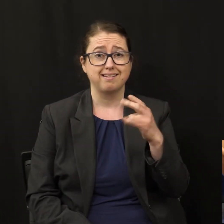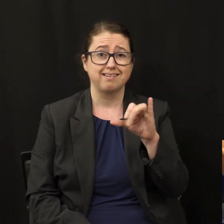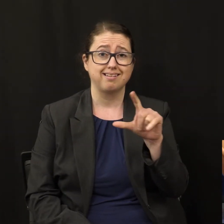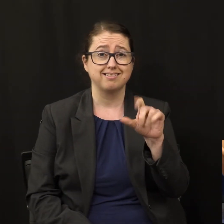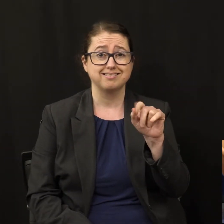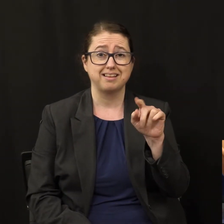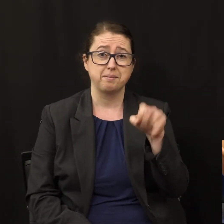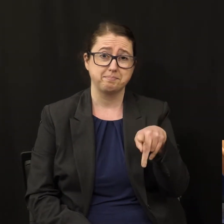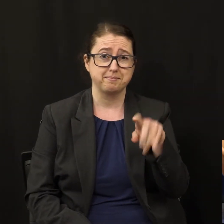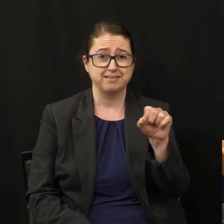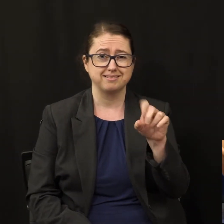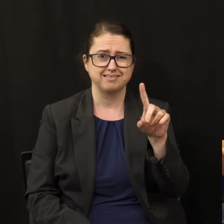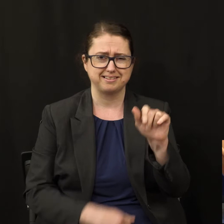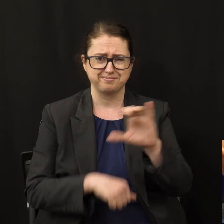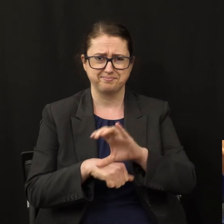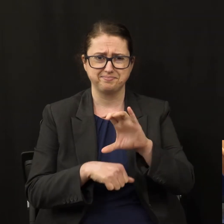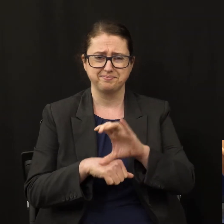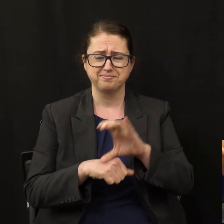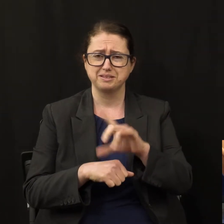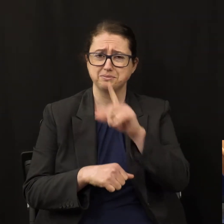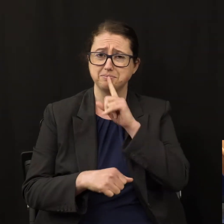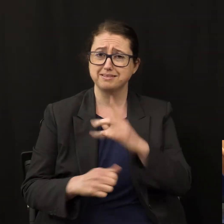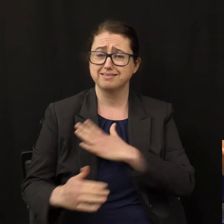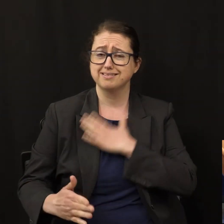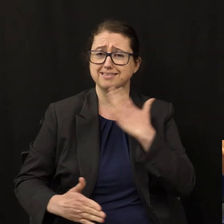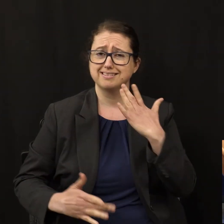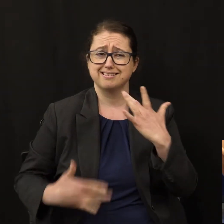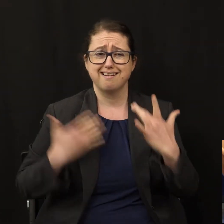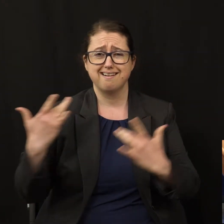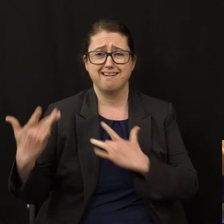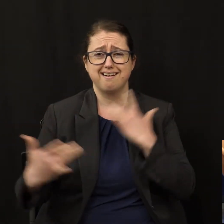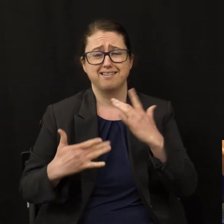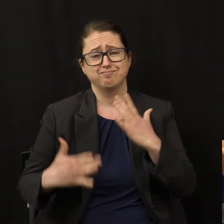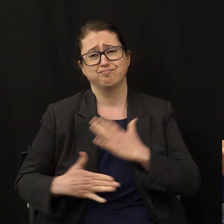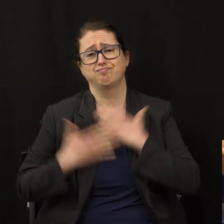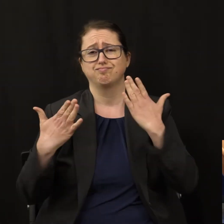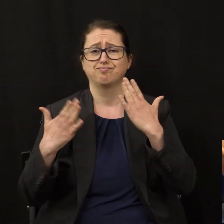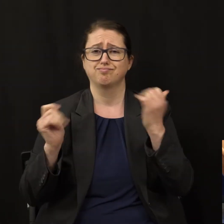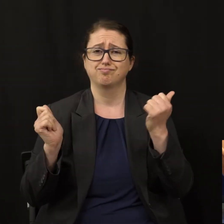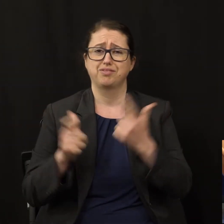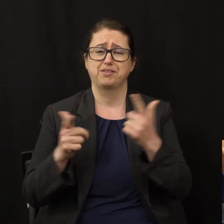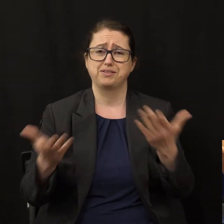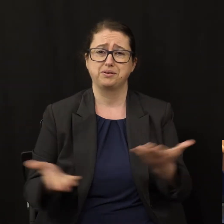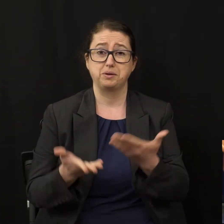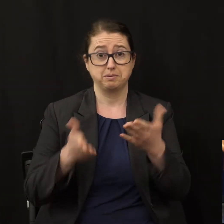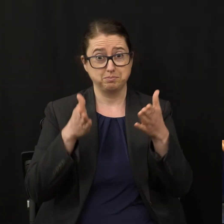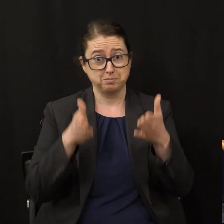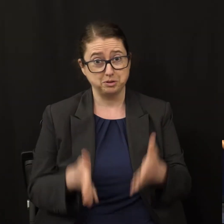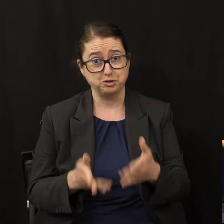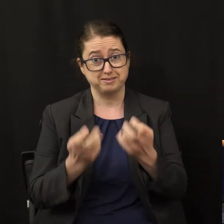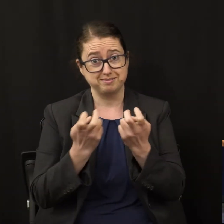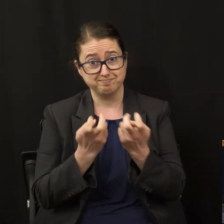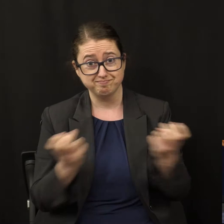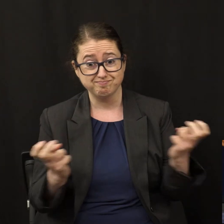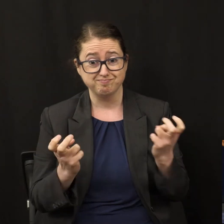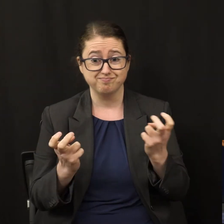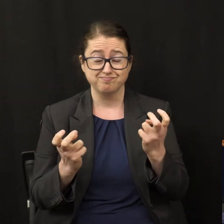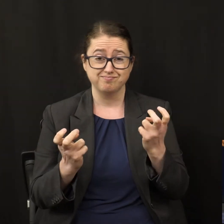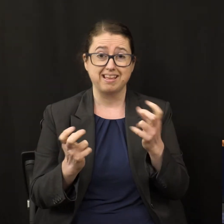pleased, we are so joyous, we're full of joy to have all of you here today, not only those that are here in person, but also those that are watching online, watching on AFACS TV,